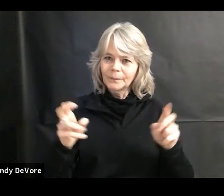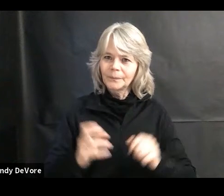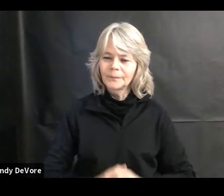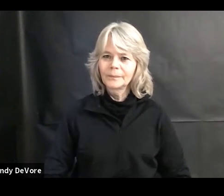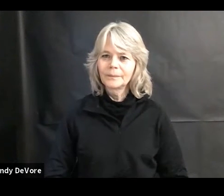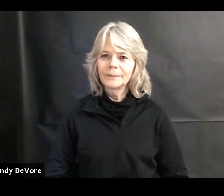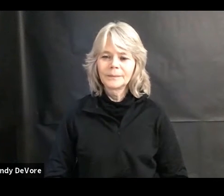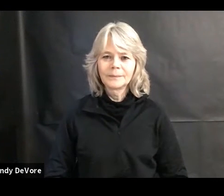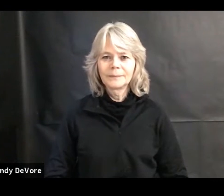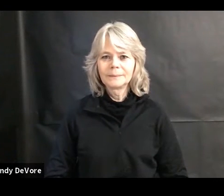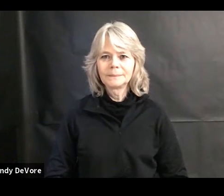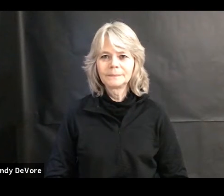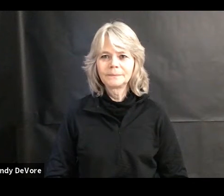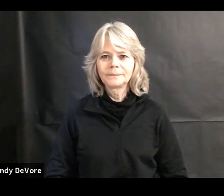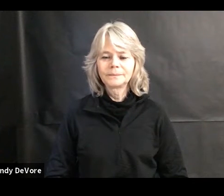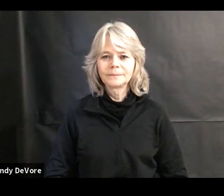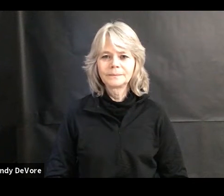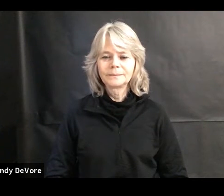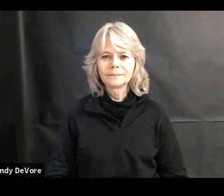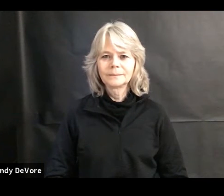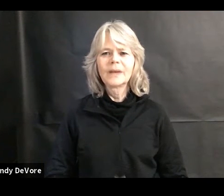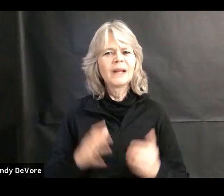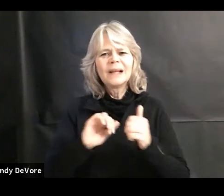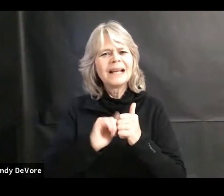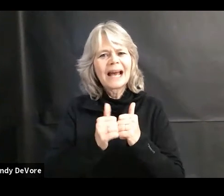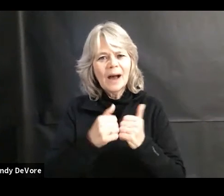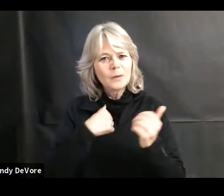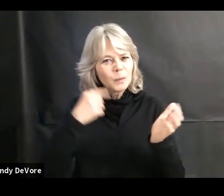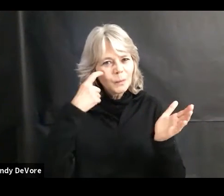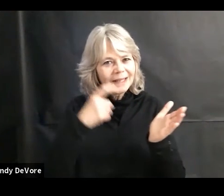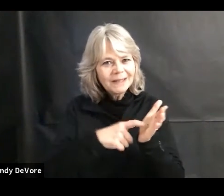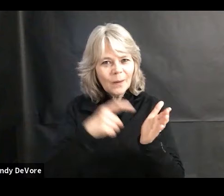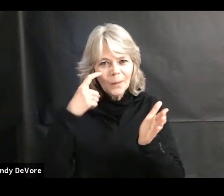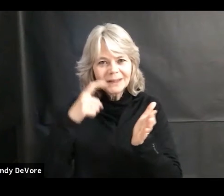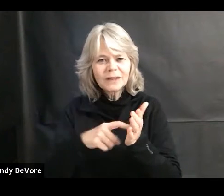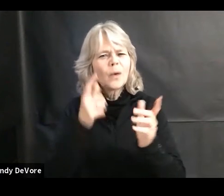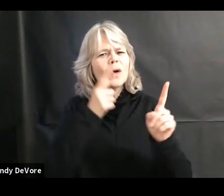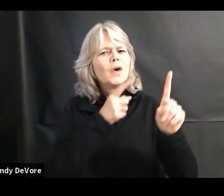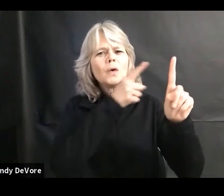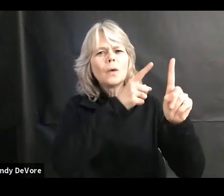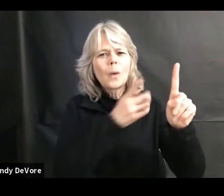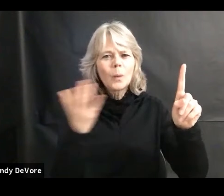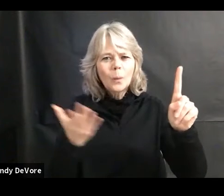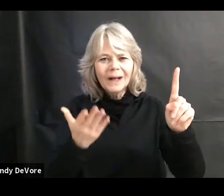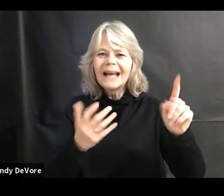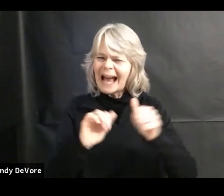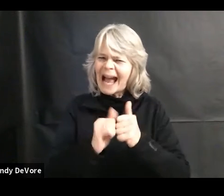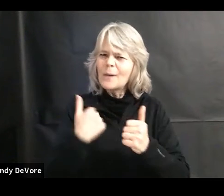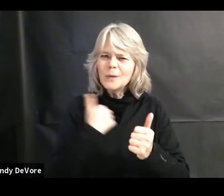And how we notice, again, the goal is that we're noticing that God comes into